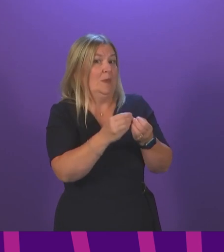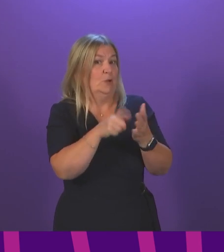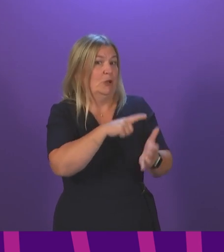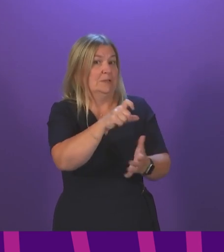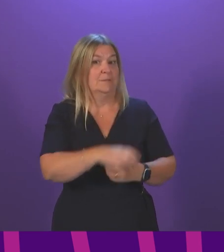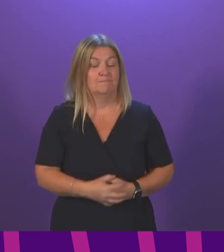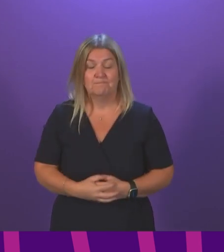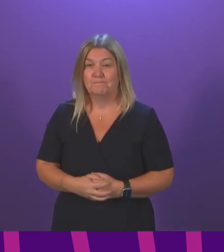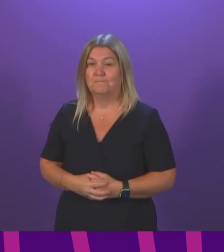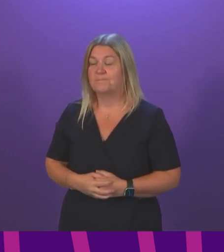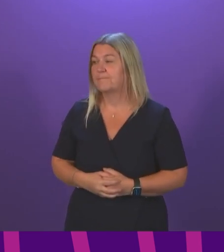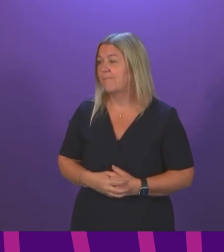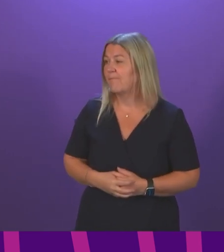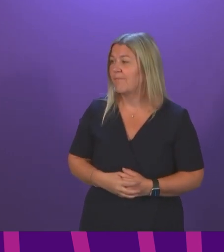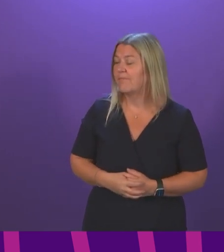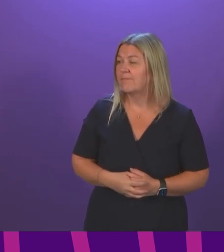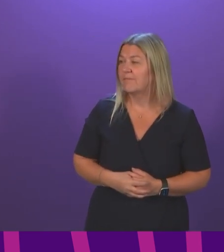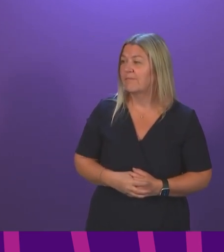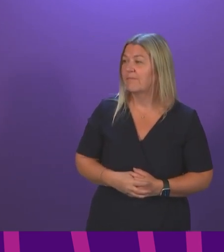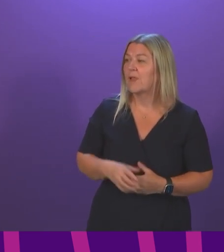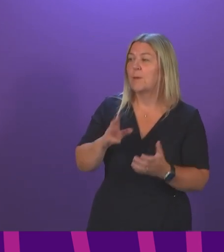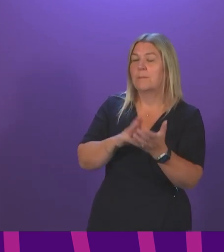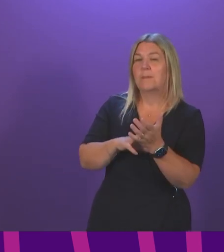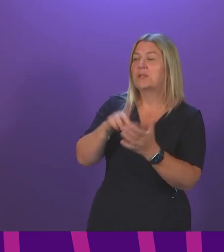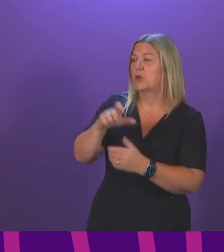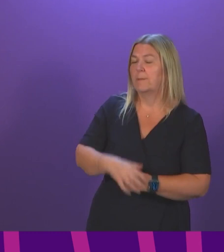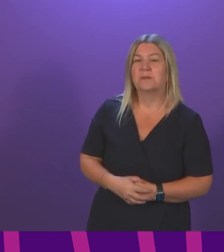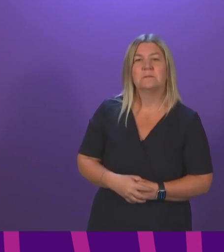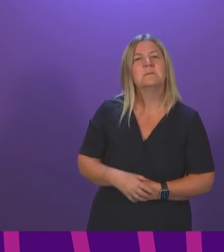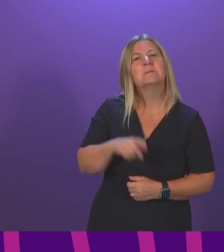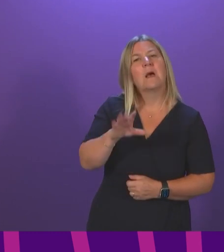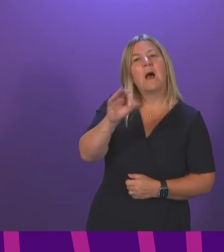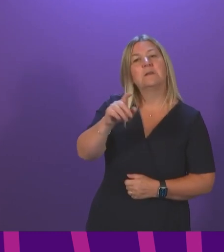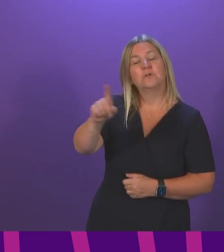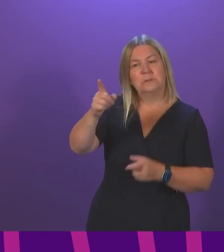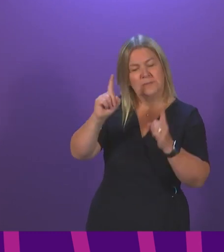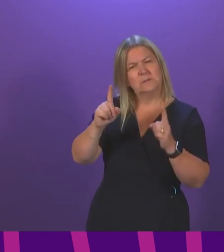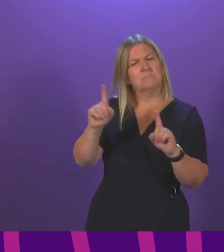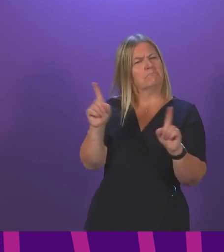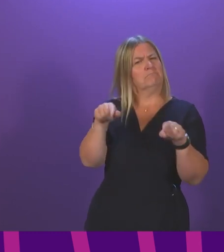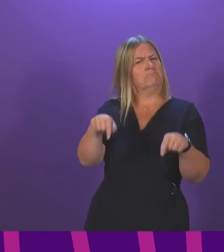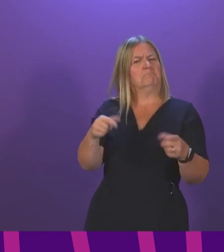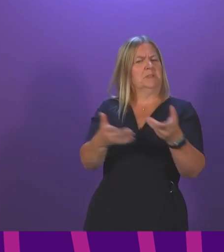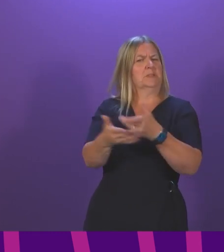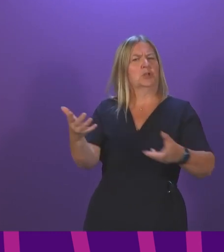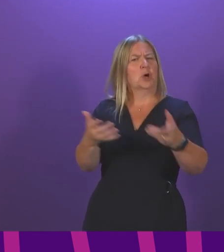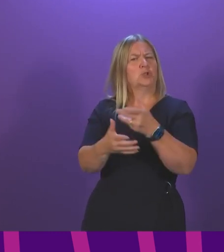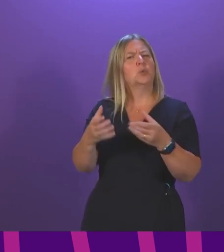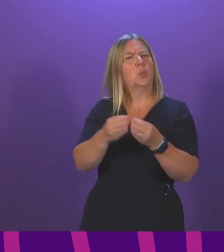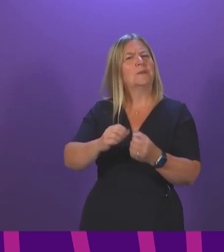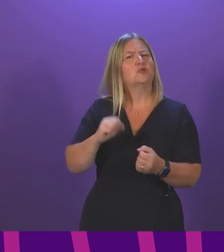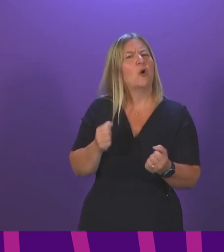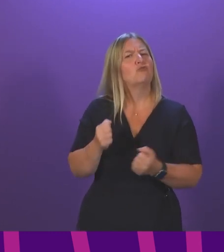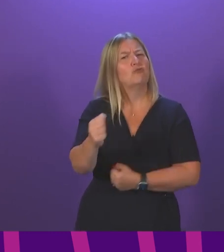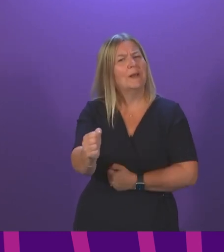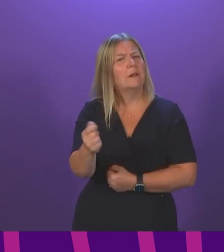Question number three, Maggie Chapman. Thank you, Presiding Officer. To ask the First Minister what discussions the Scottish Government has had with ScotRail and